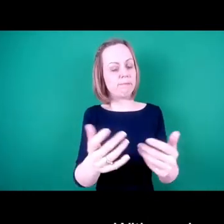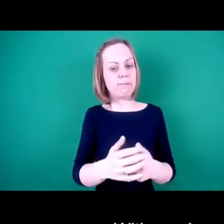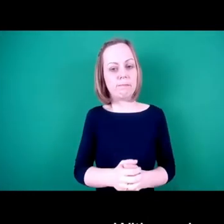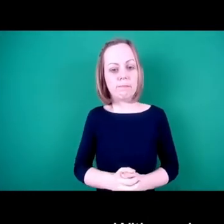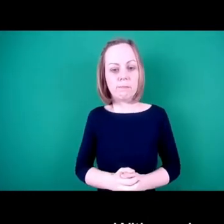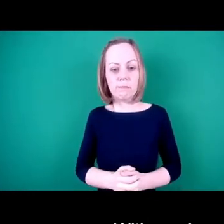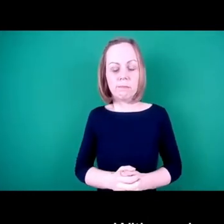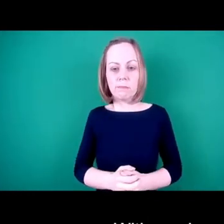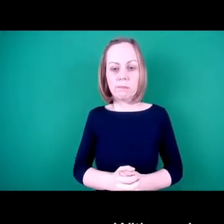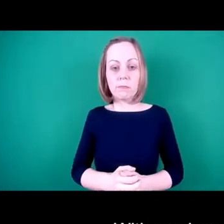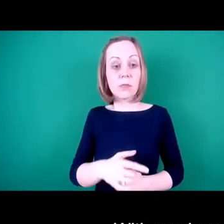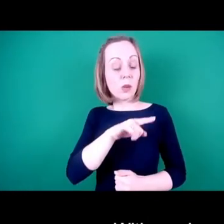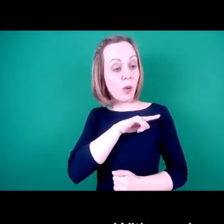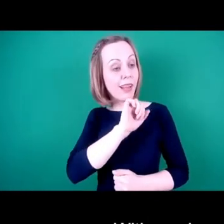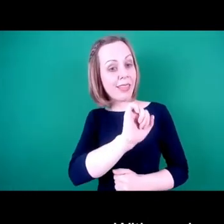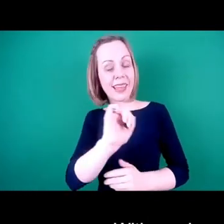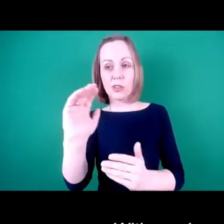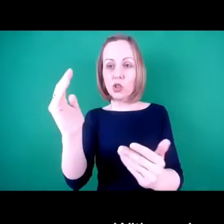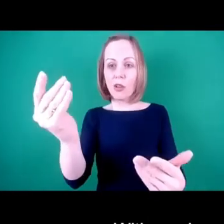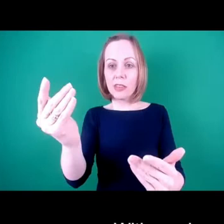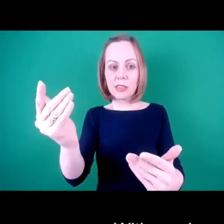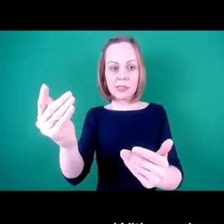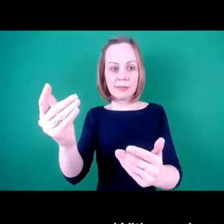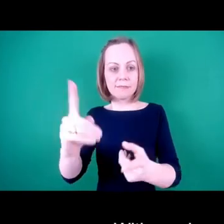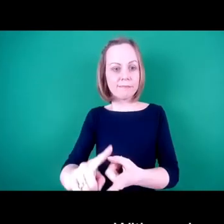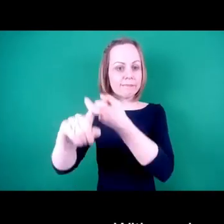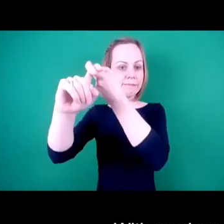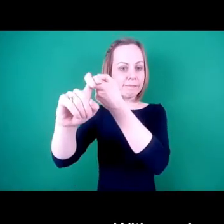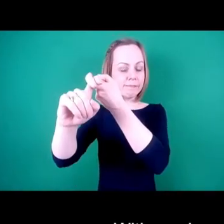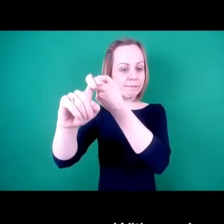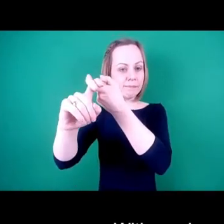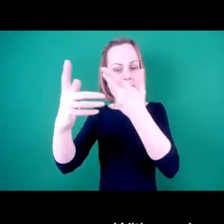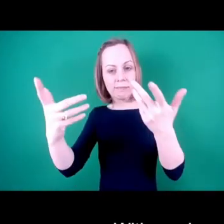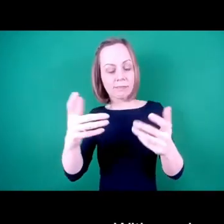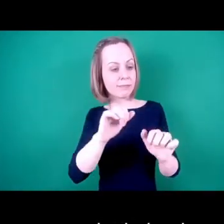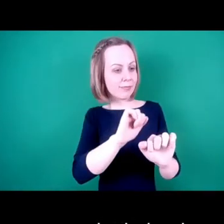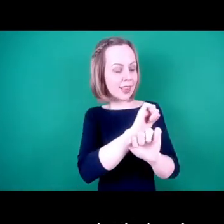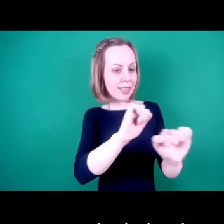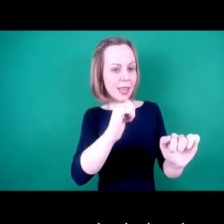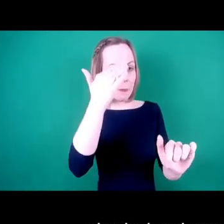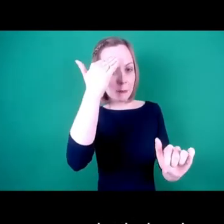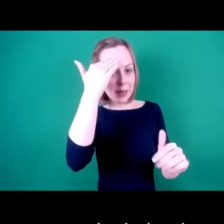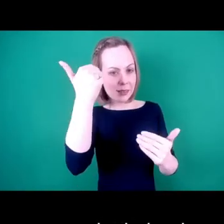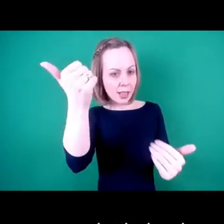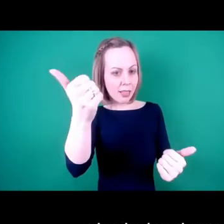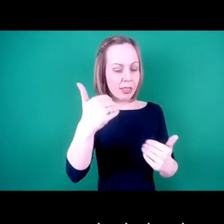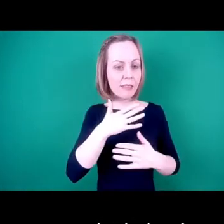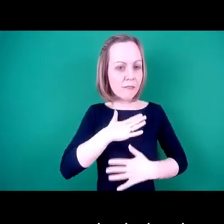And with services being suspended, many people have experienced a decline in their physical and mental health,